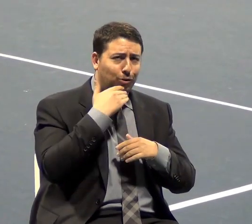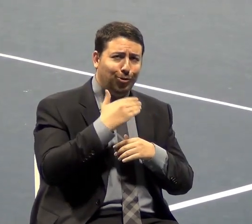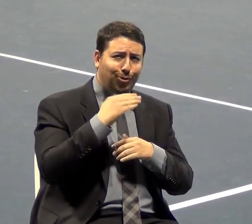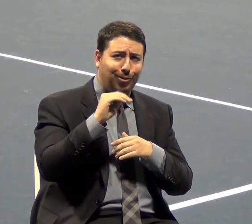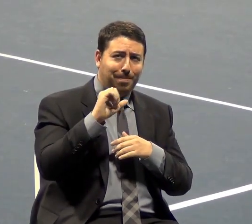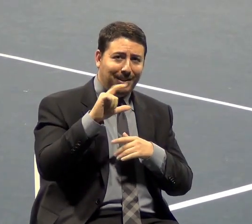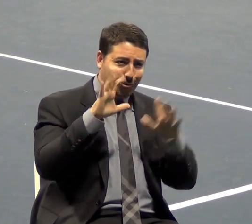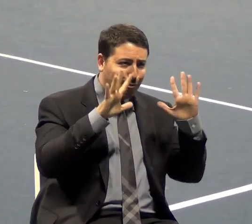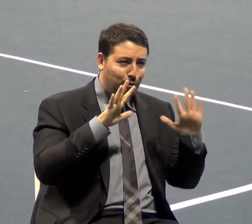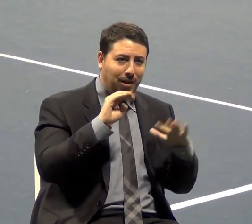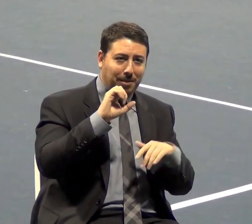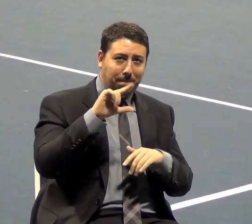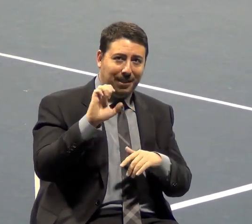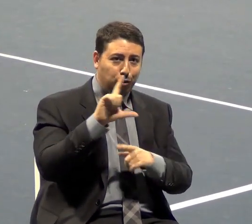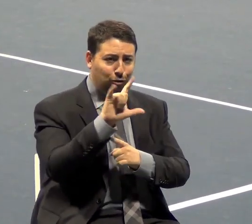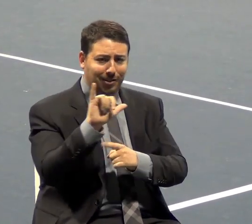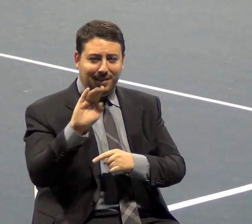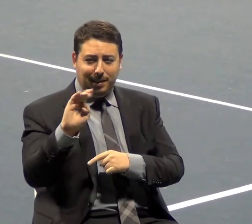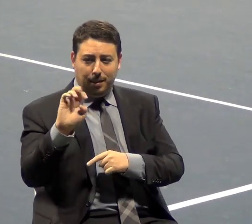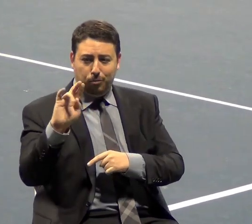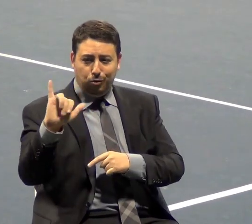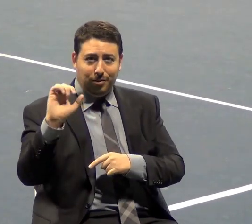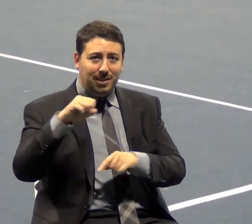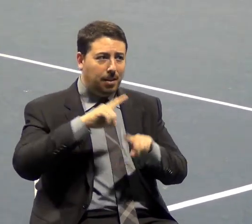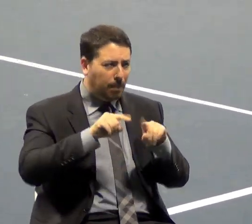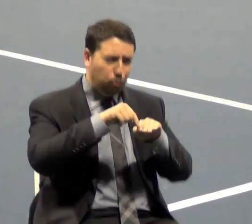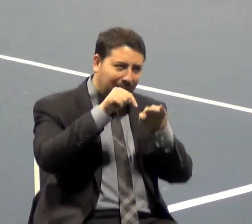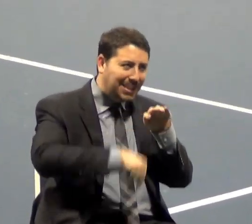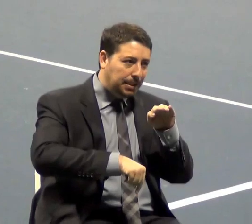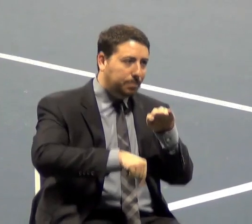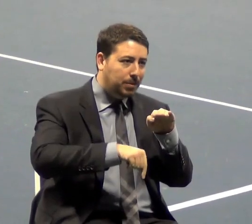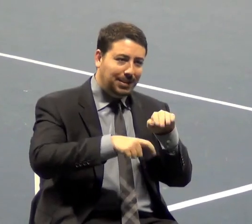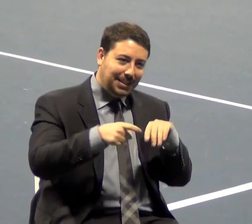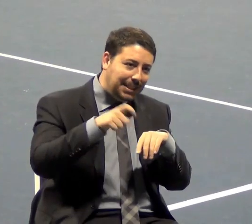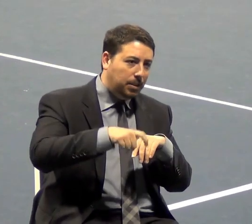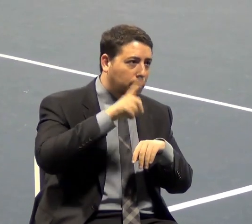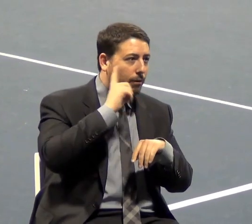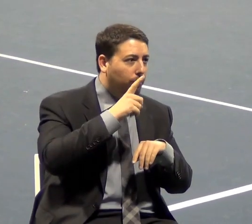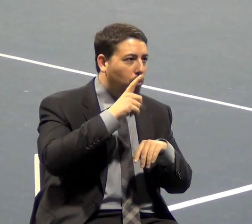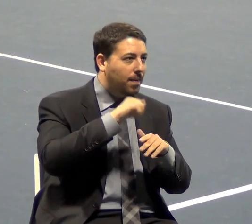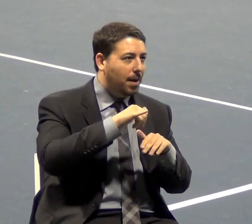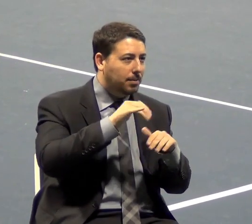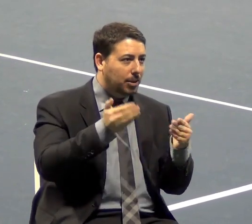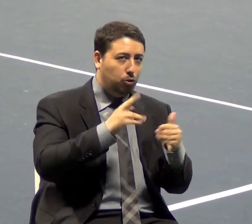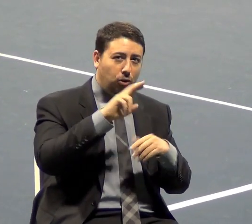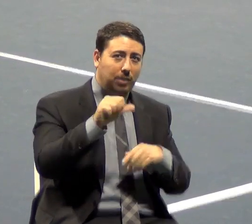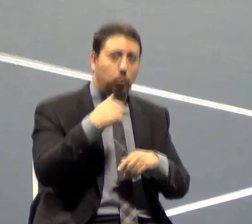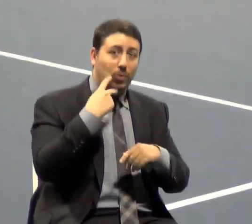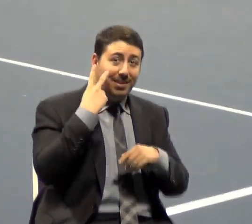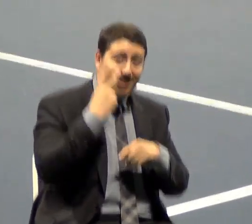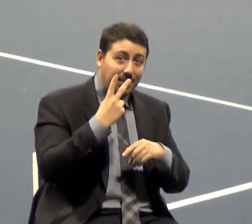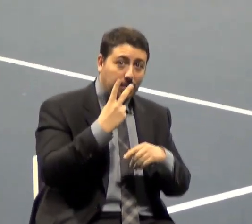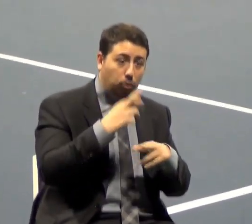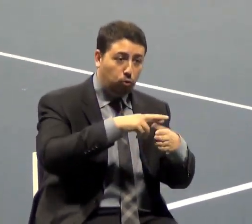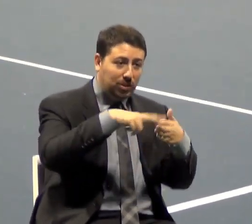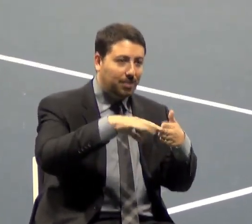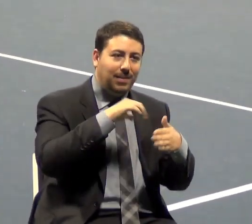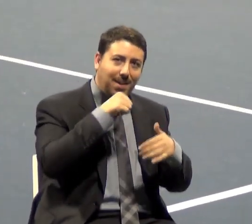message of liberty, but there's a deep need for it in this country. We're seeing the consequence of not following our Constitution